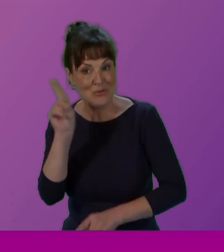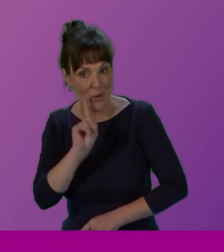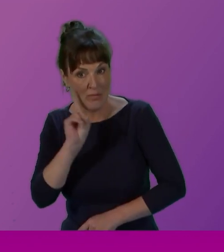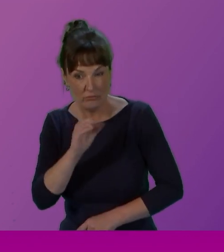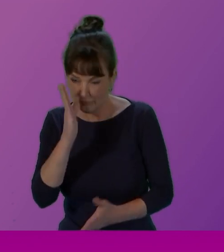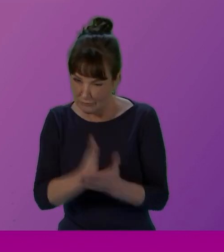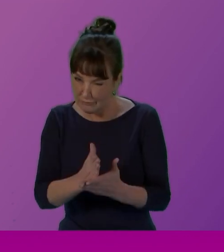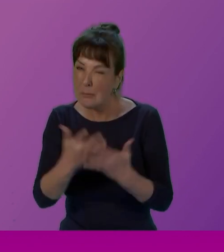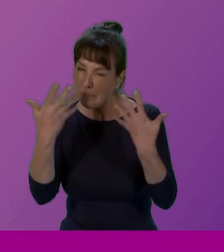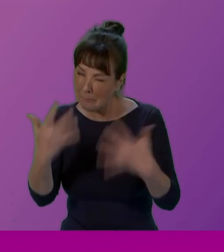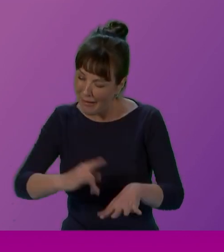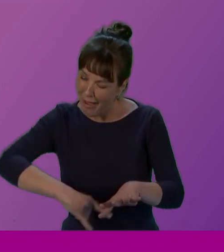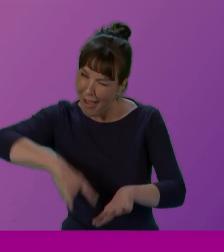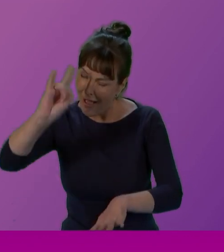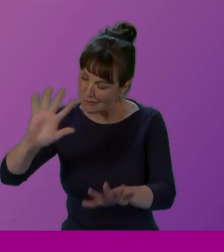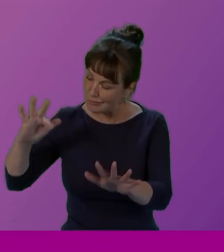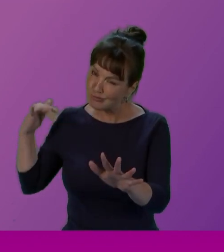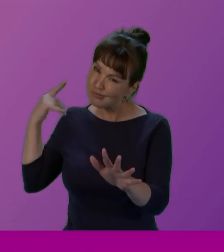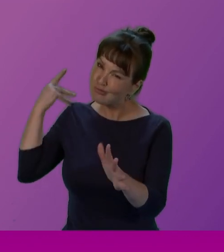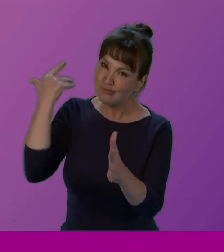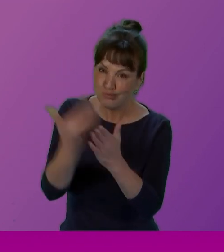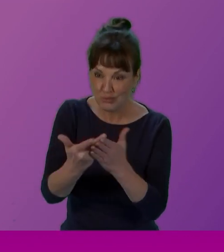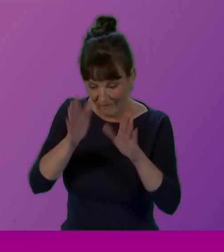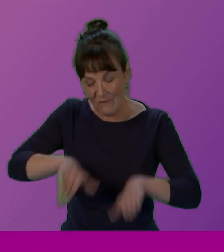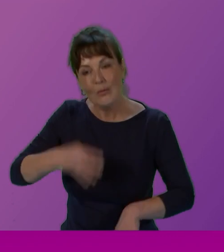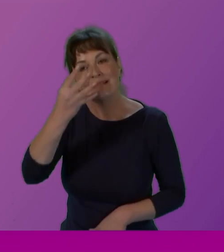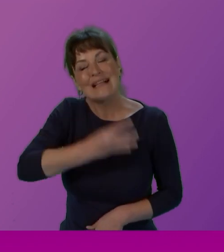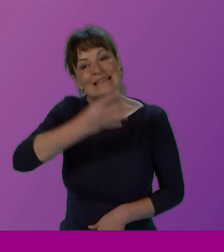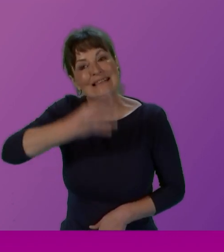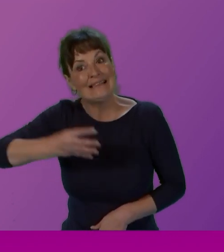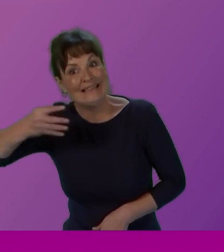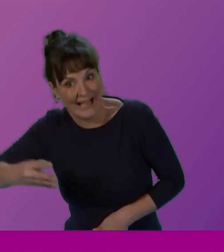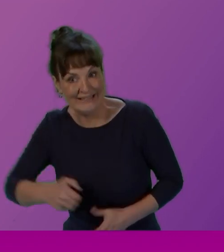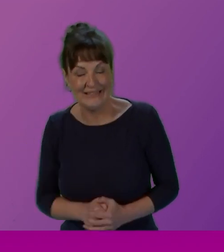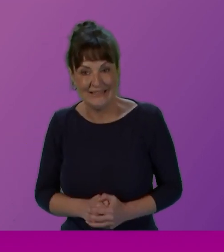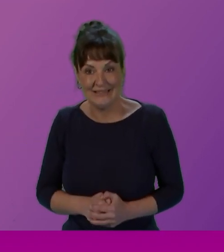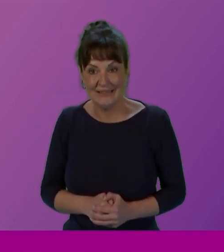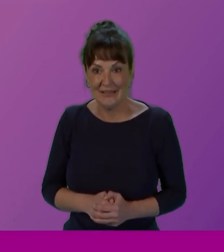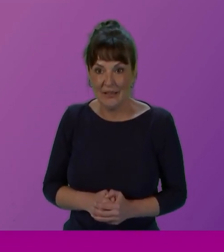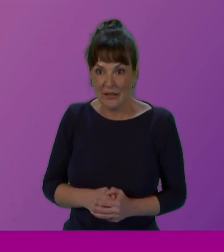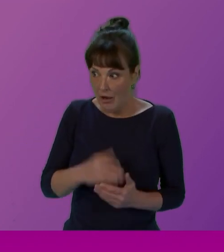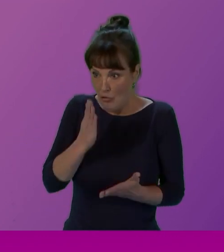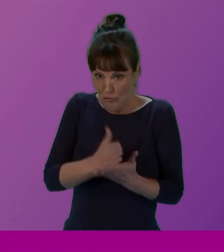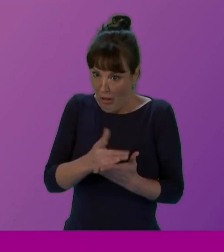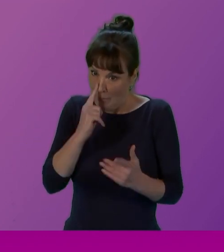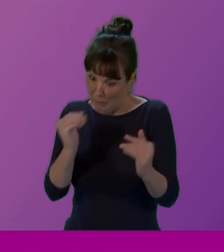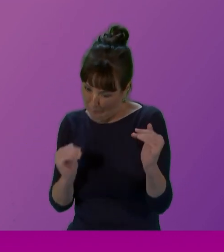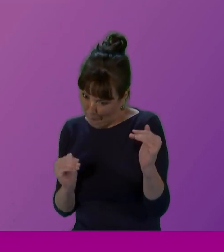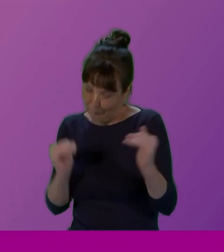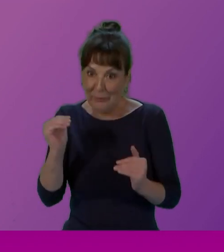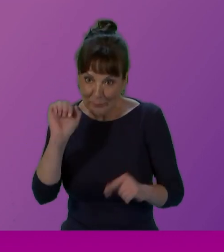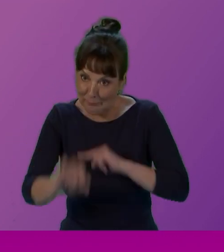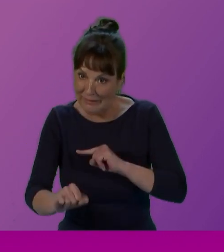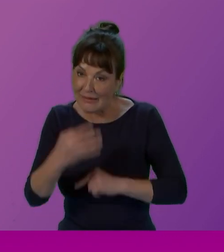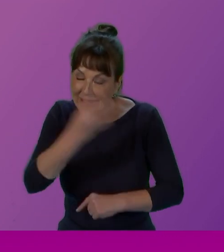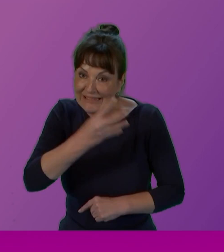that's the highest percentage of women elected to the Parliament since 1999, and by some way. So